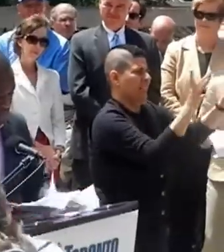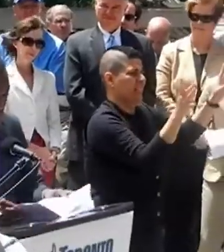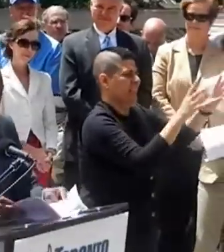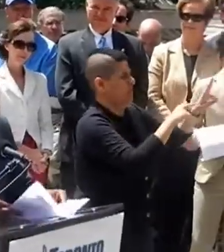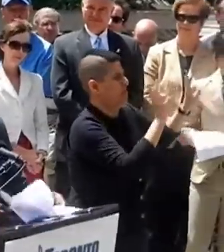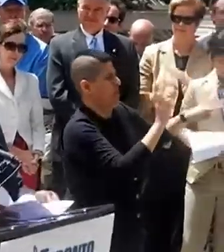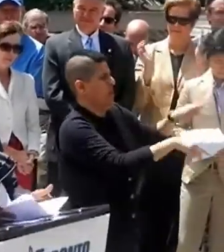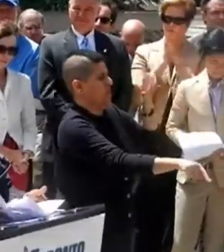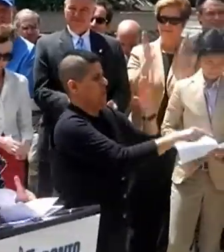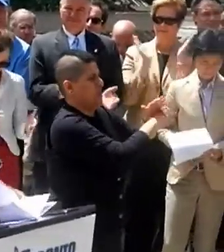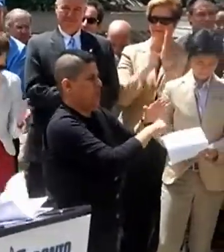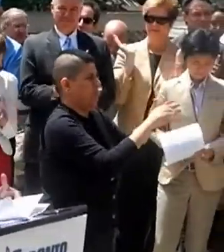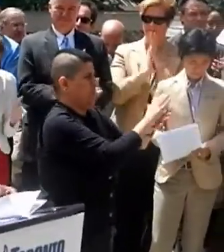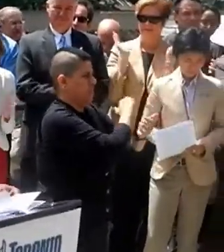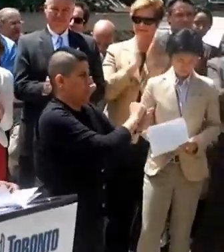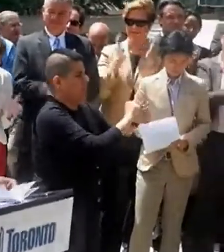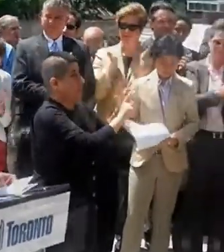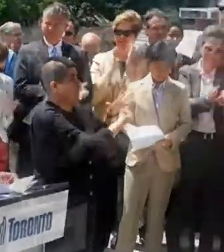bigotry.